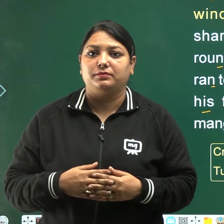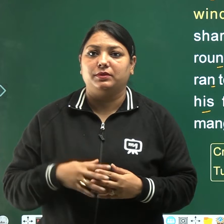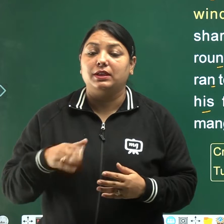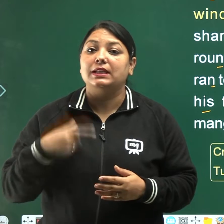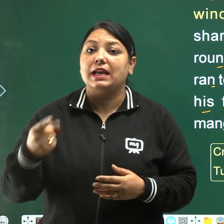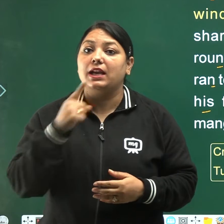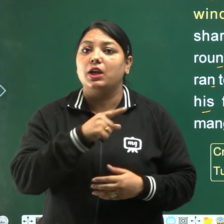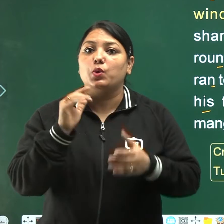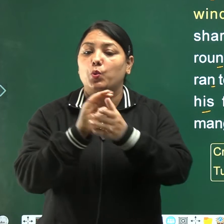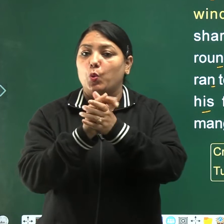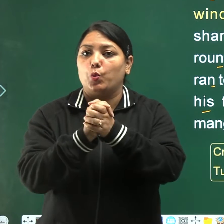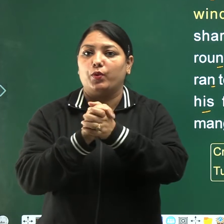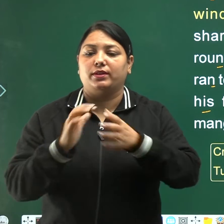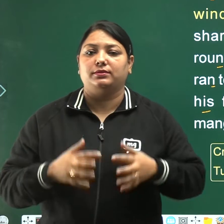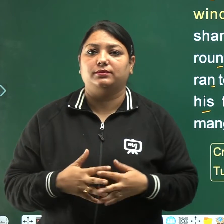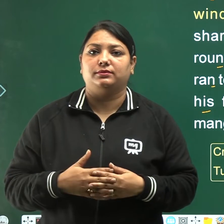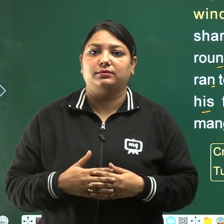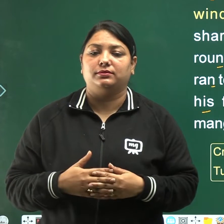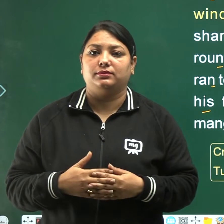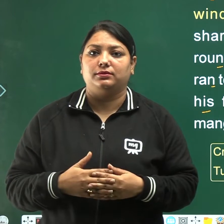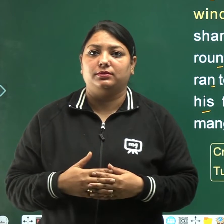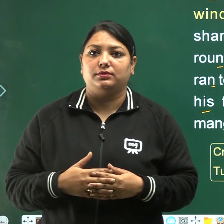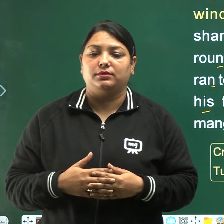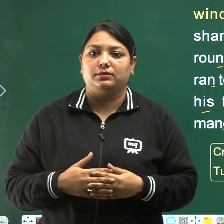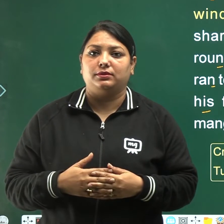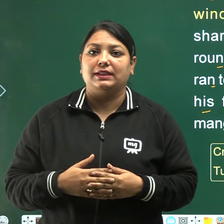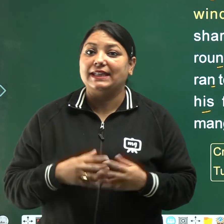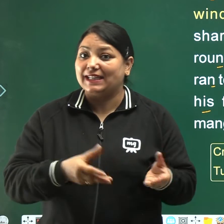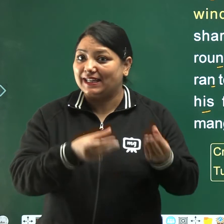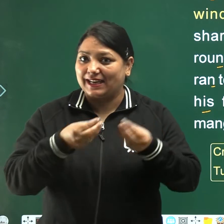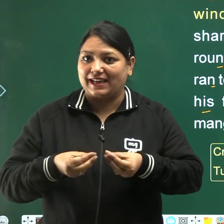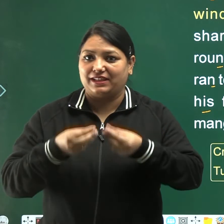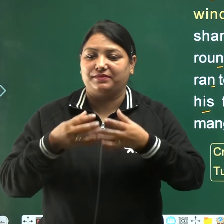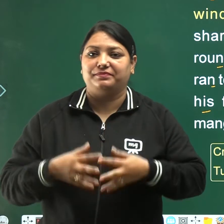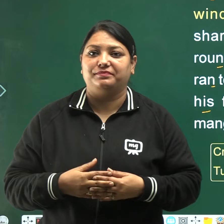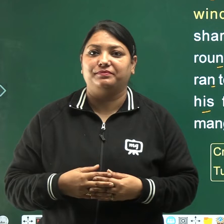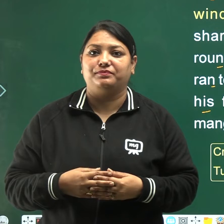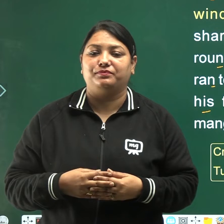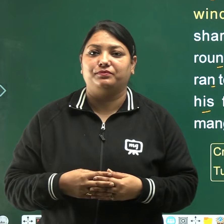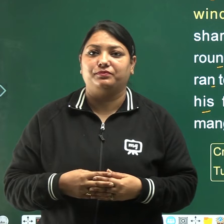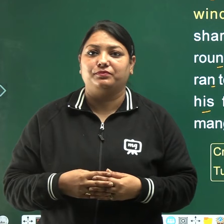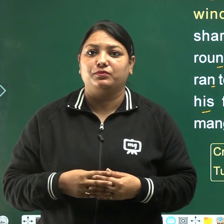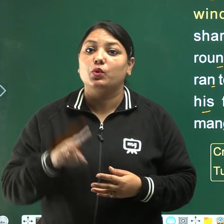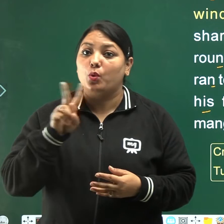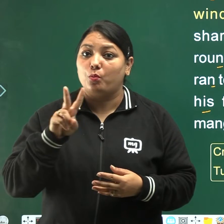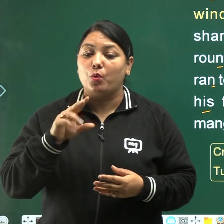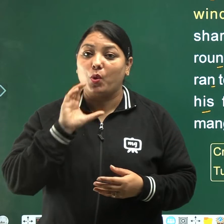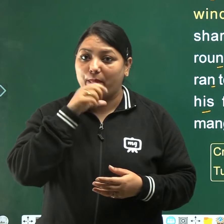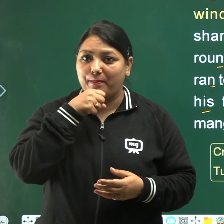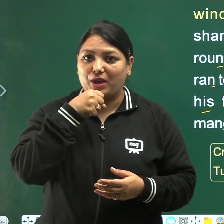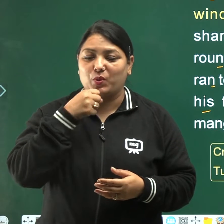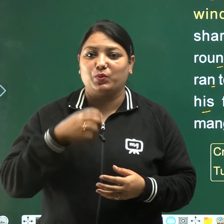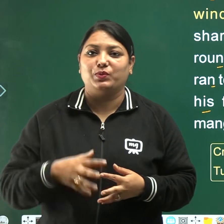his friend had taken both the mangoes